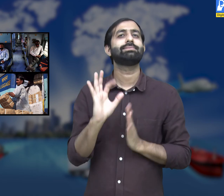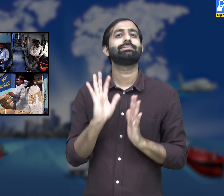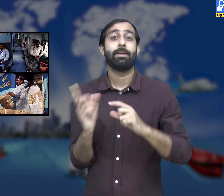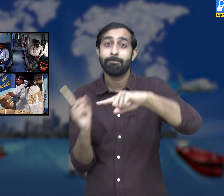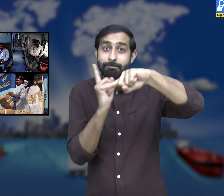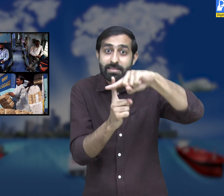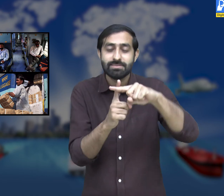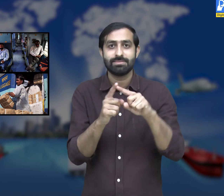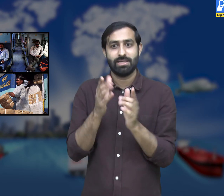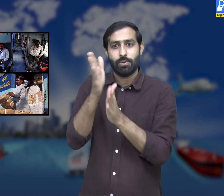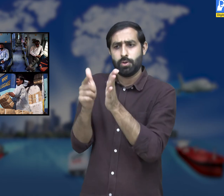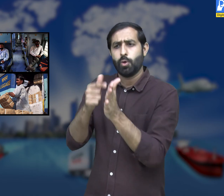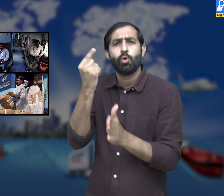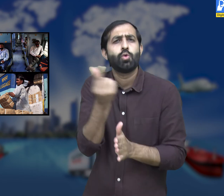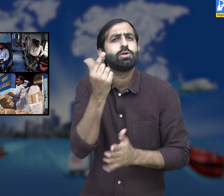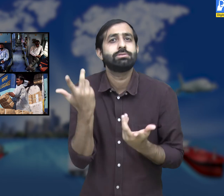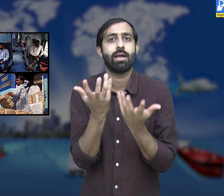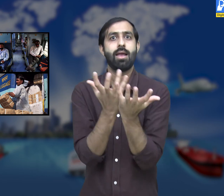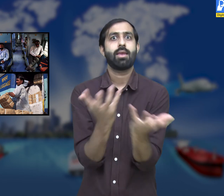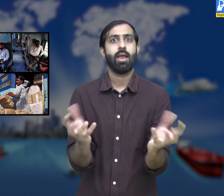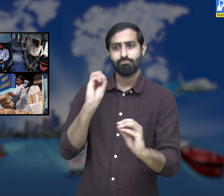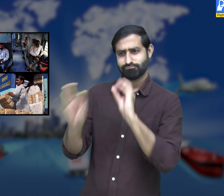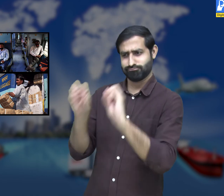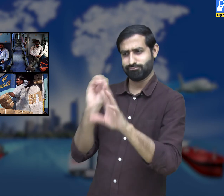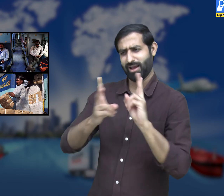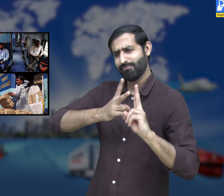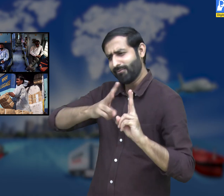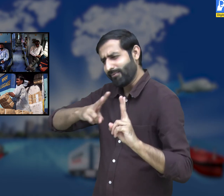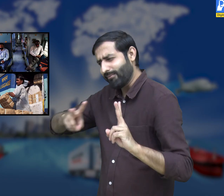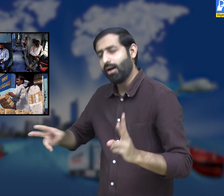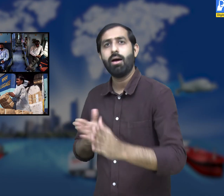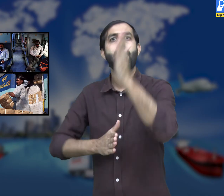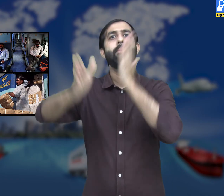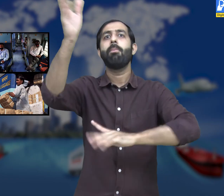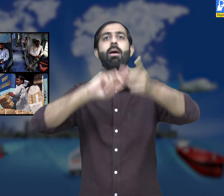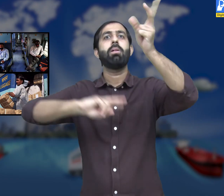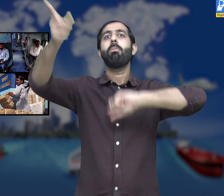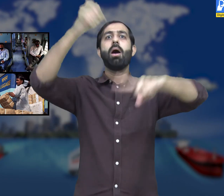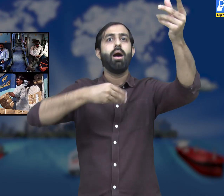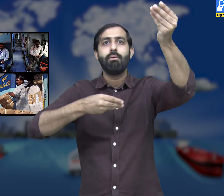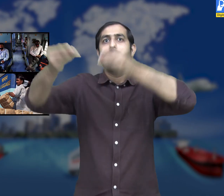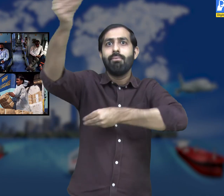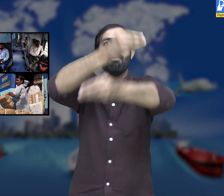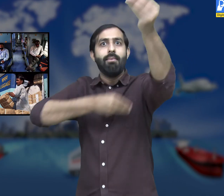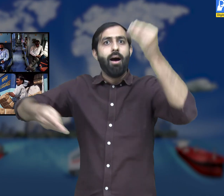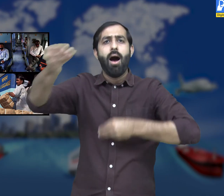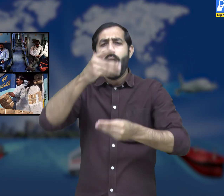Railways in India connect people and businesses and transportation of goods for the economic